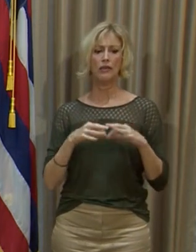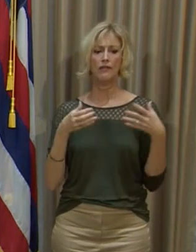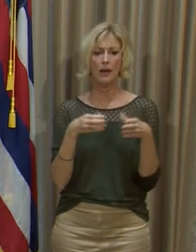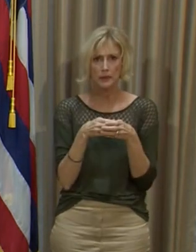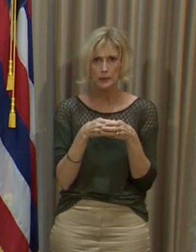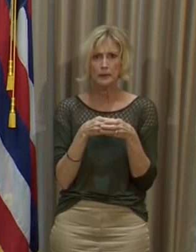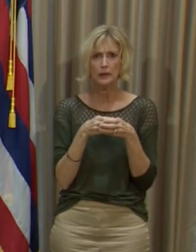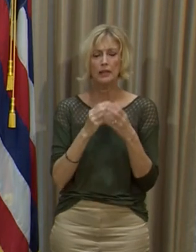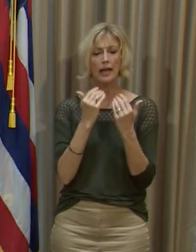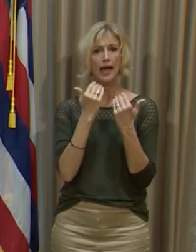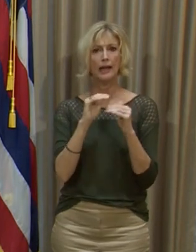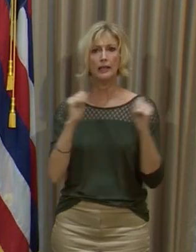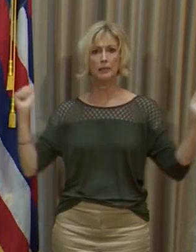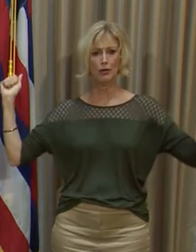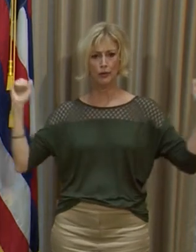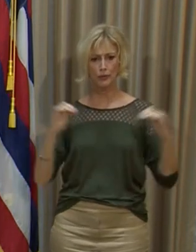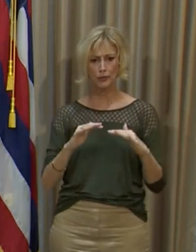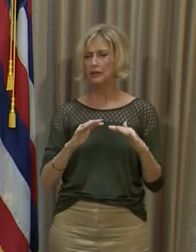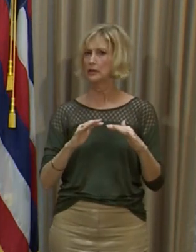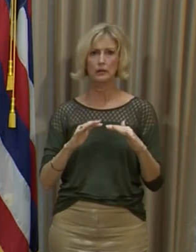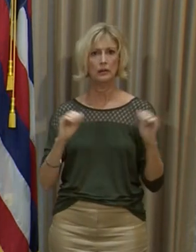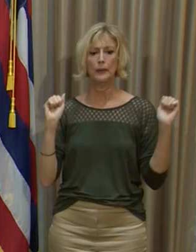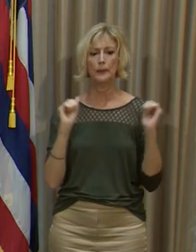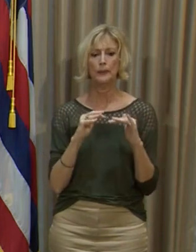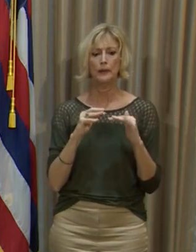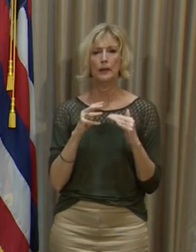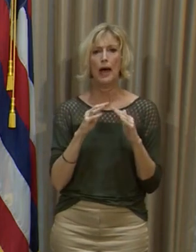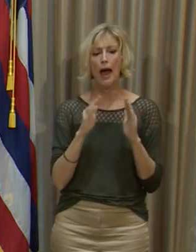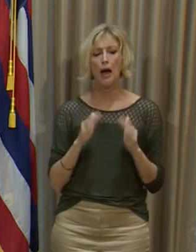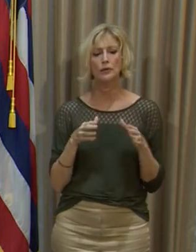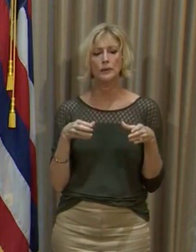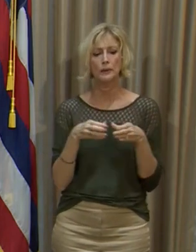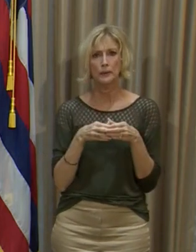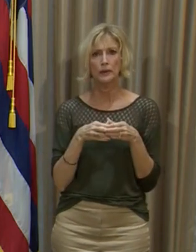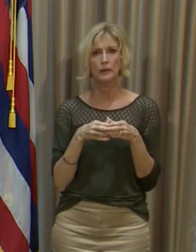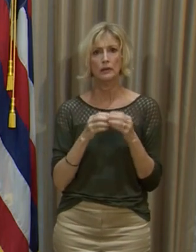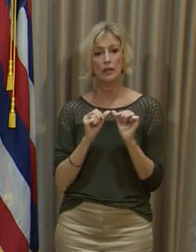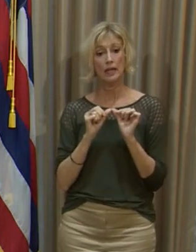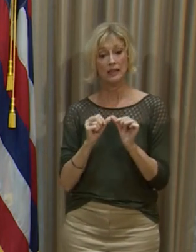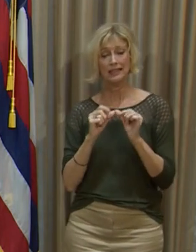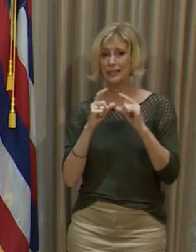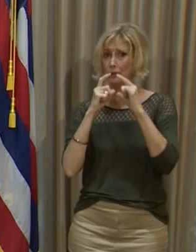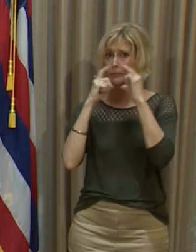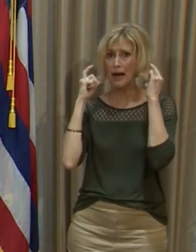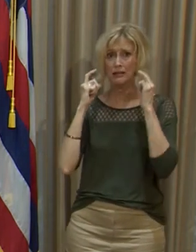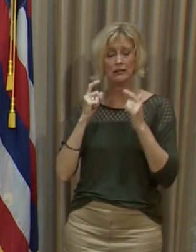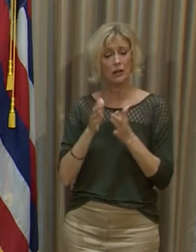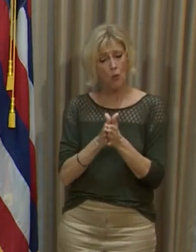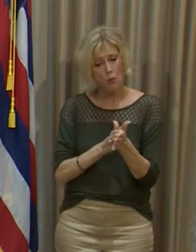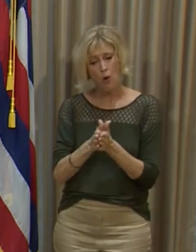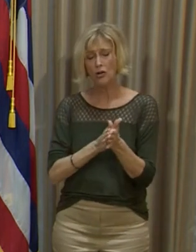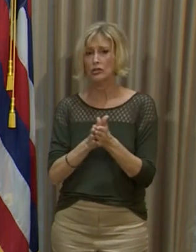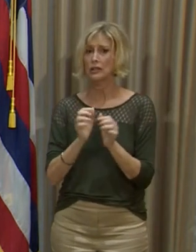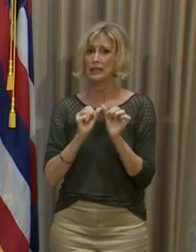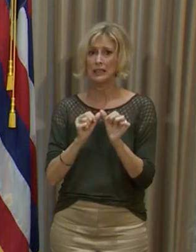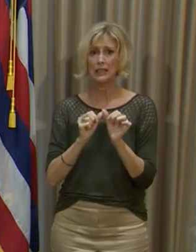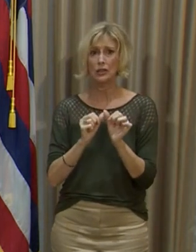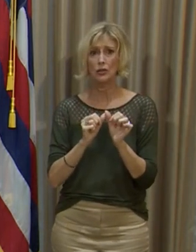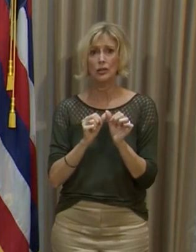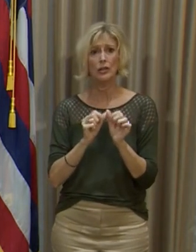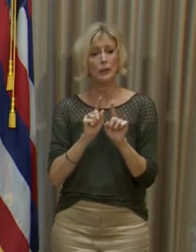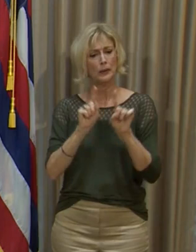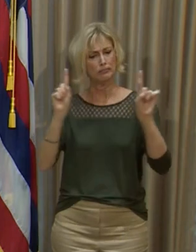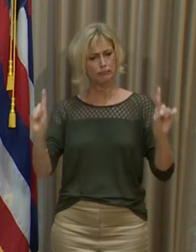remind you to limit gatherings to household members only. Continue to mask, wash your hands, wash your